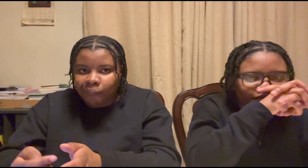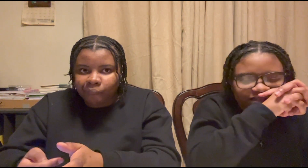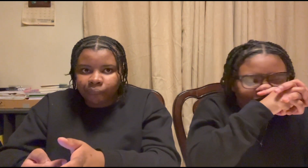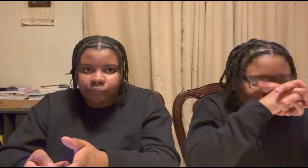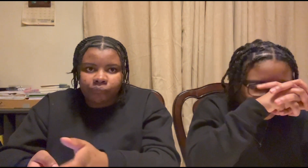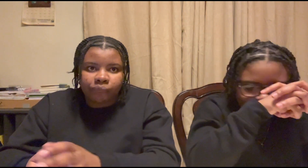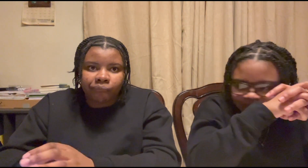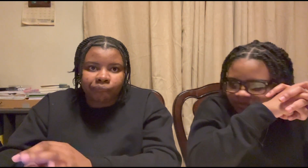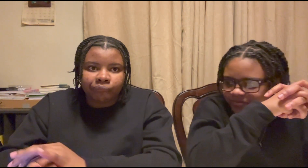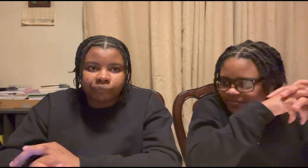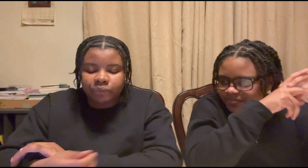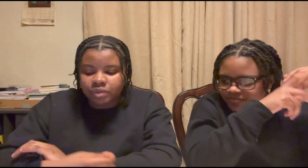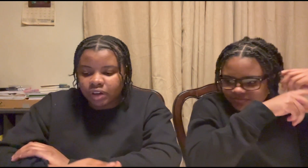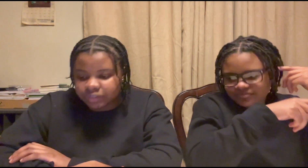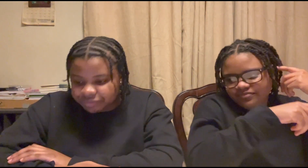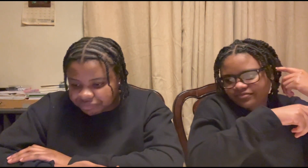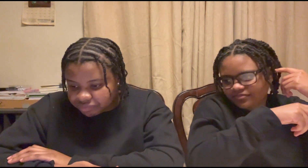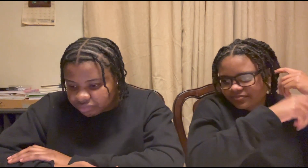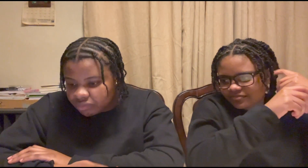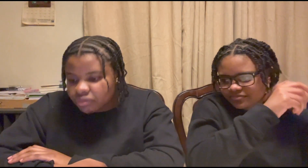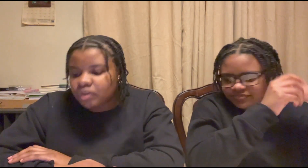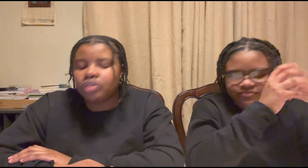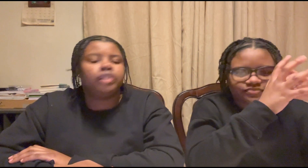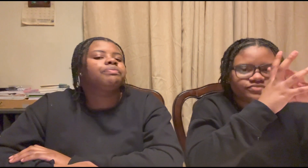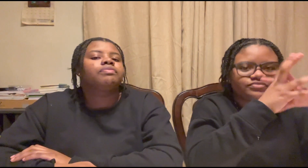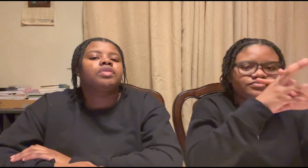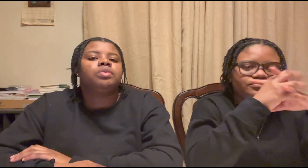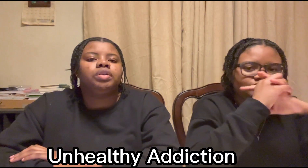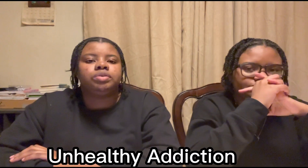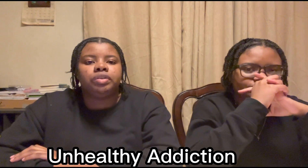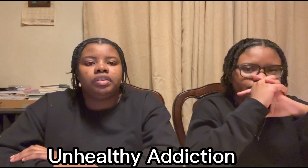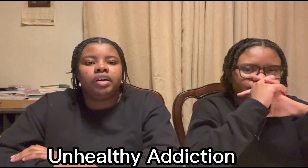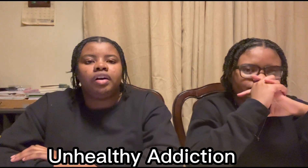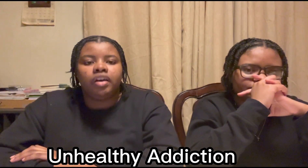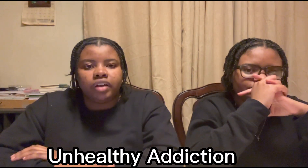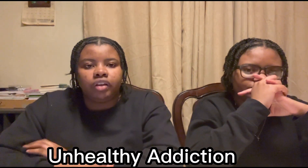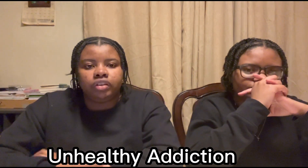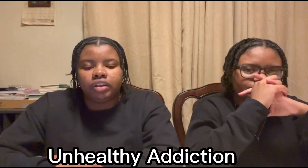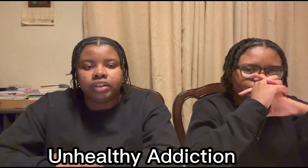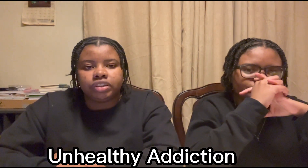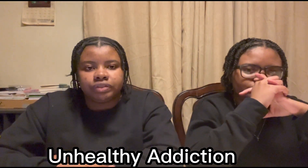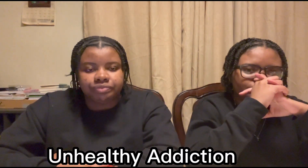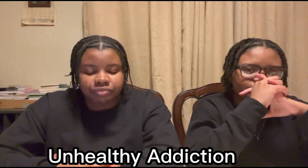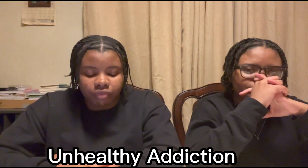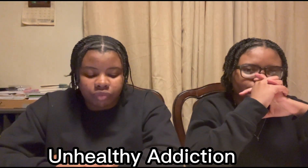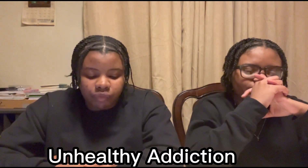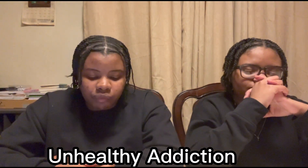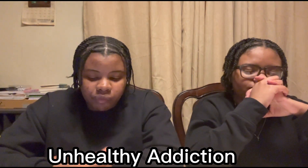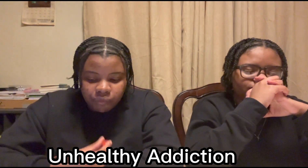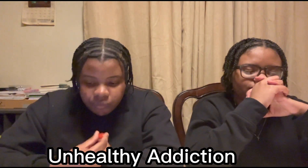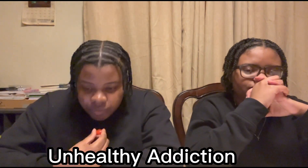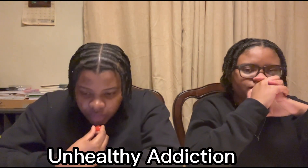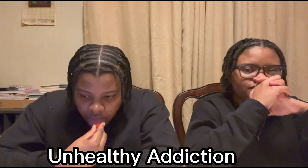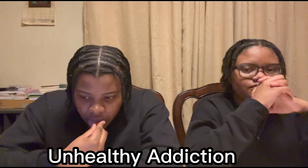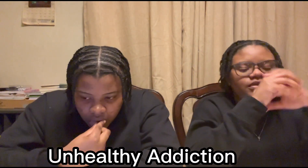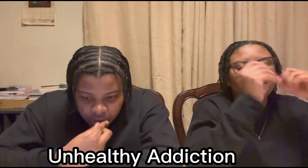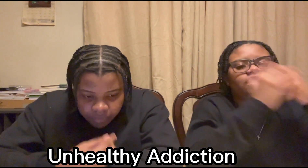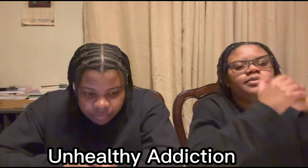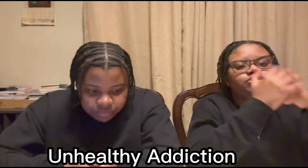reel out the time all right what's one unhealthy addiction i don't enjoy